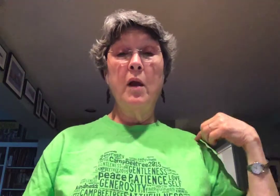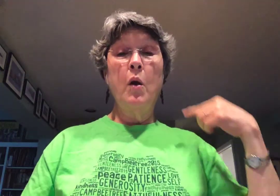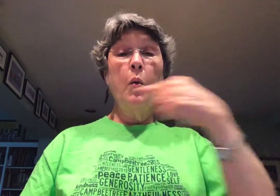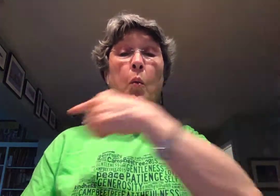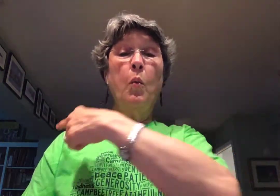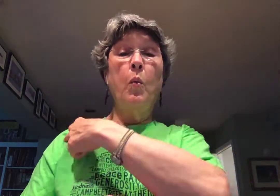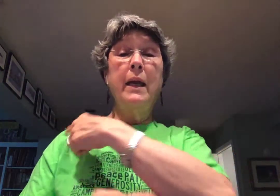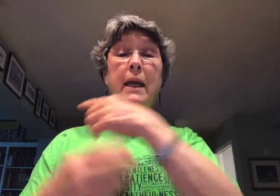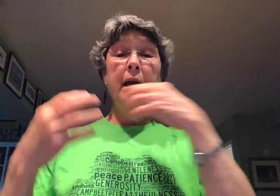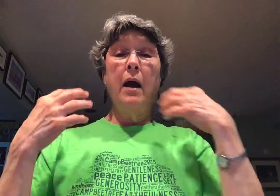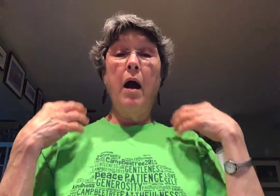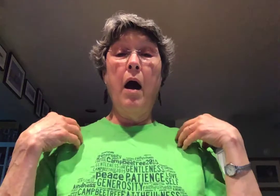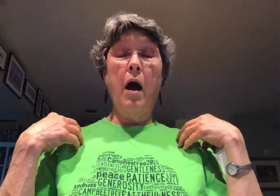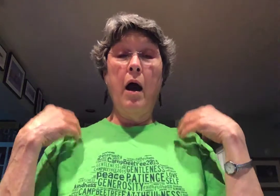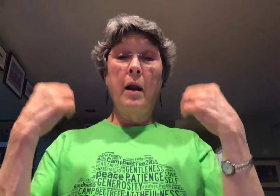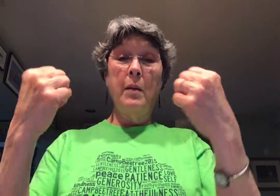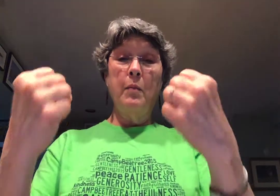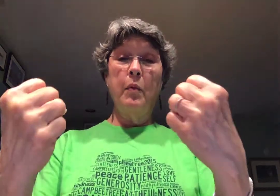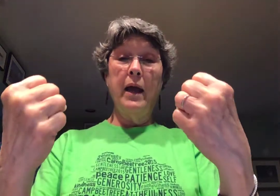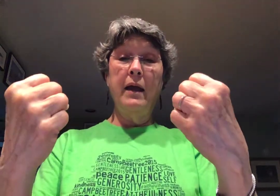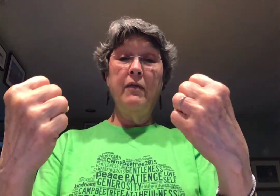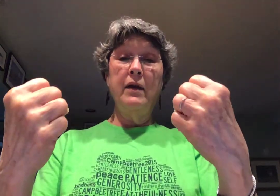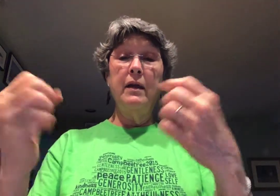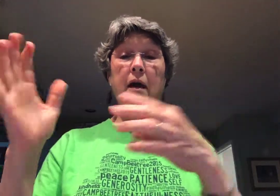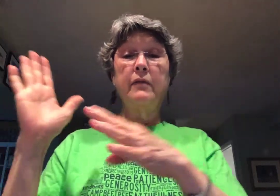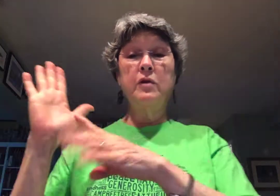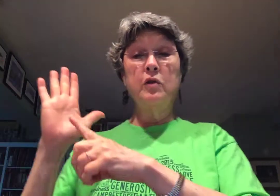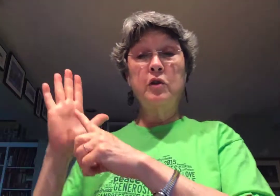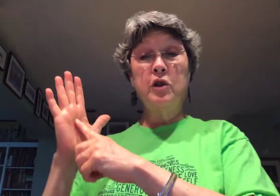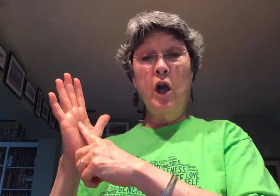We are brave enough to show